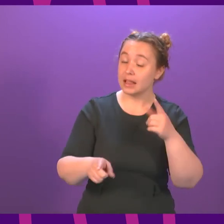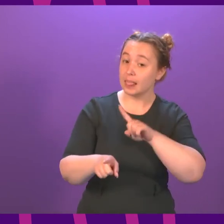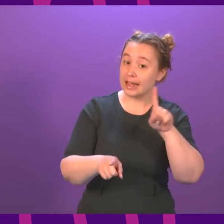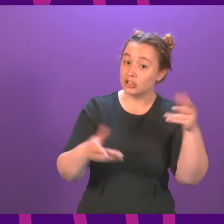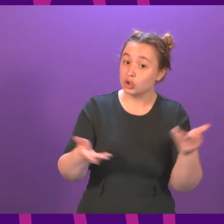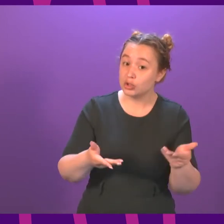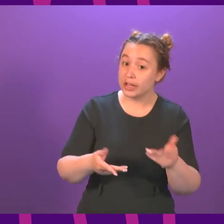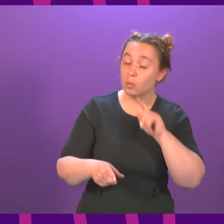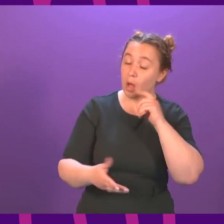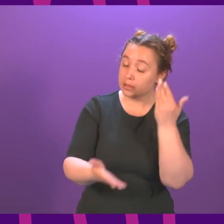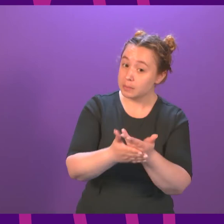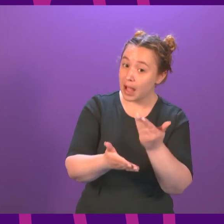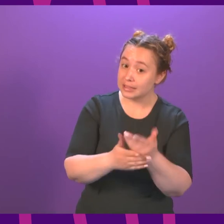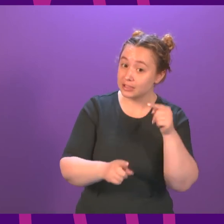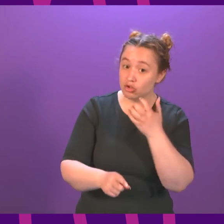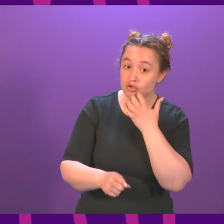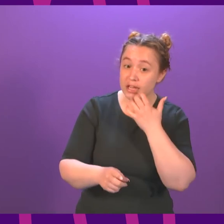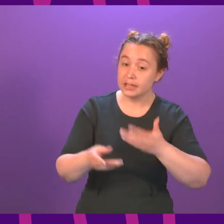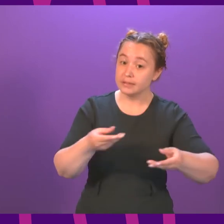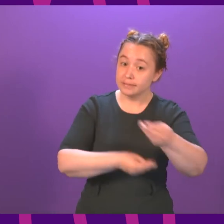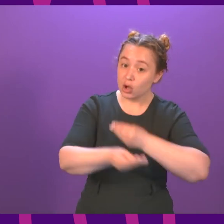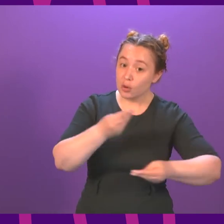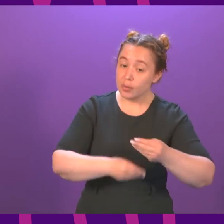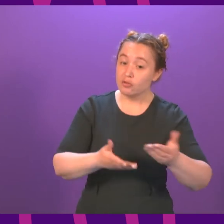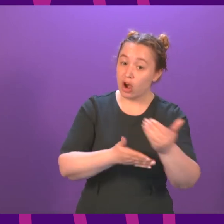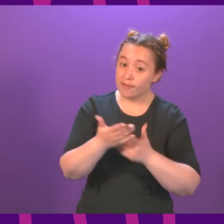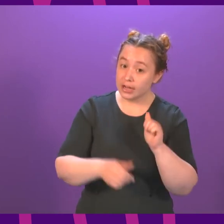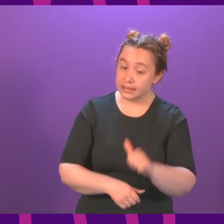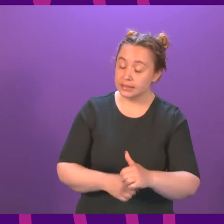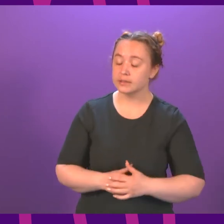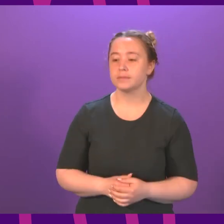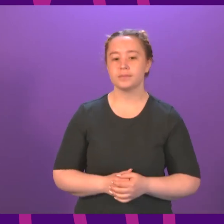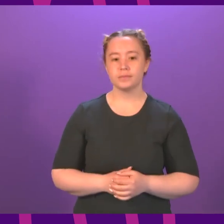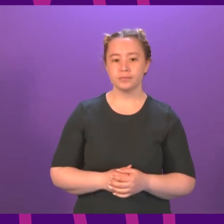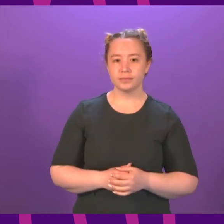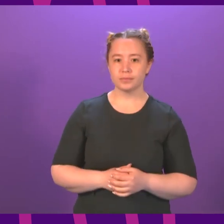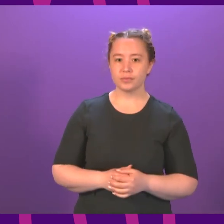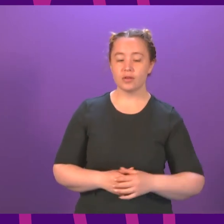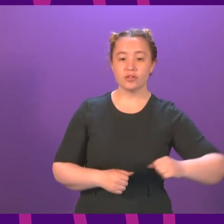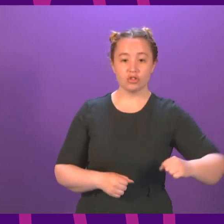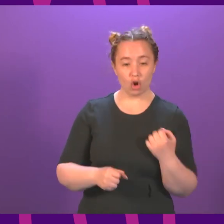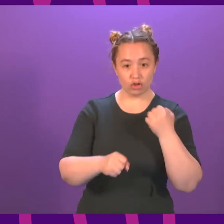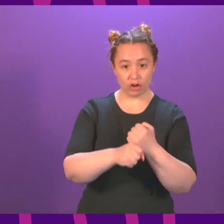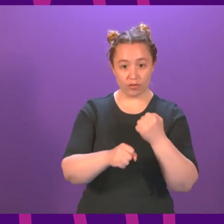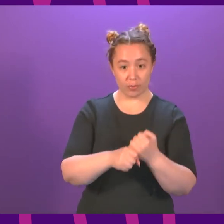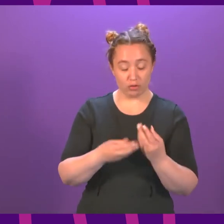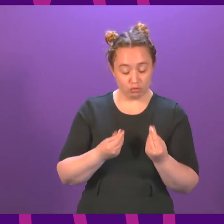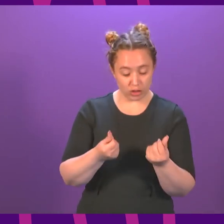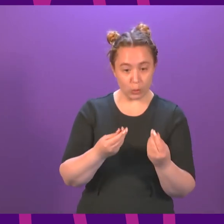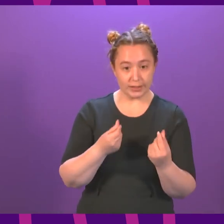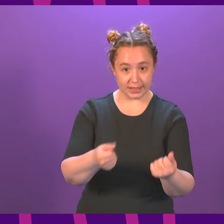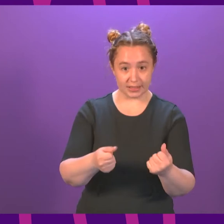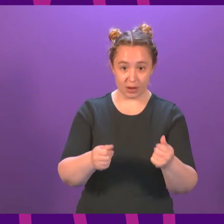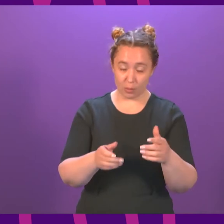today? Yes, I will. Obviously, within the Scottish Government's own resources, we are maximising our